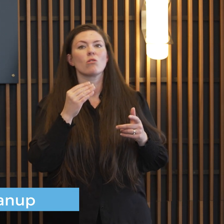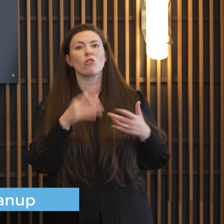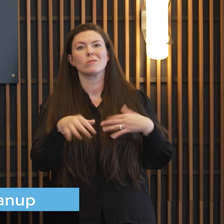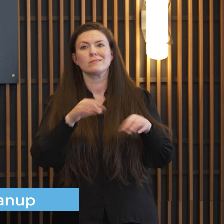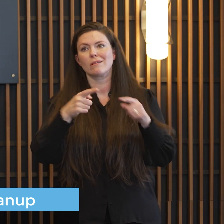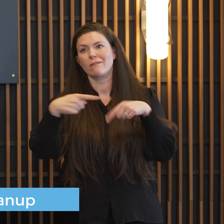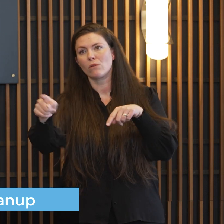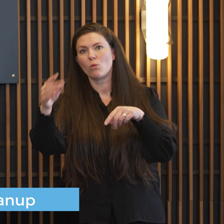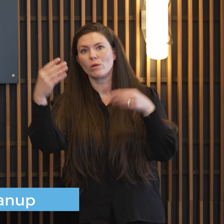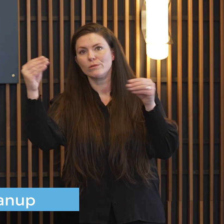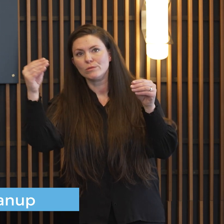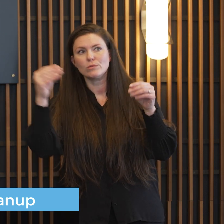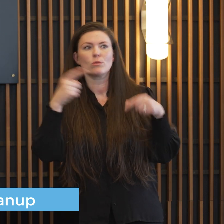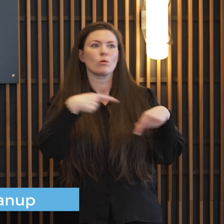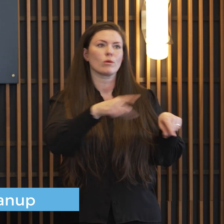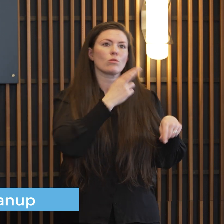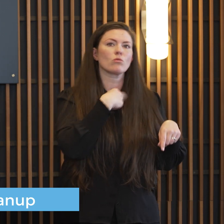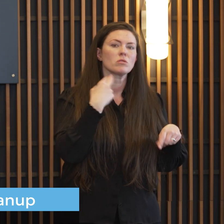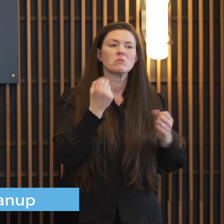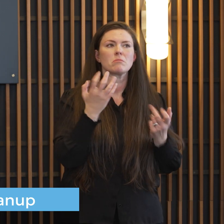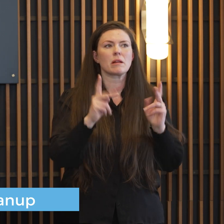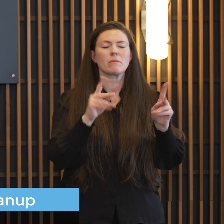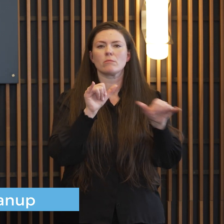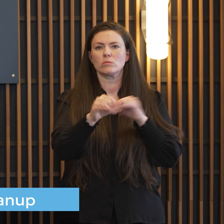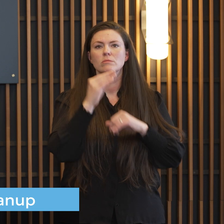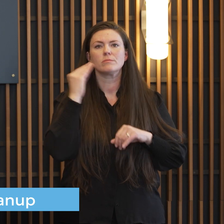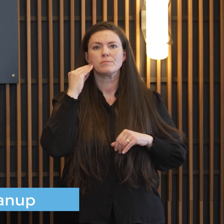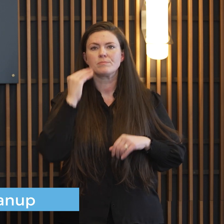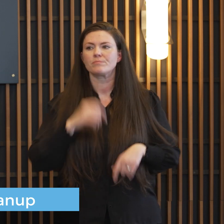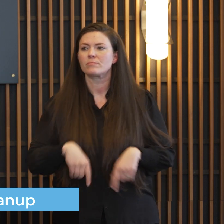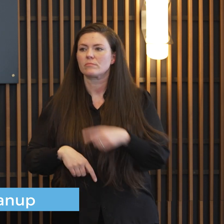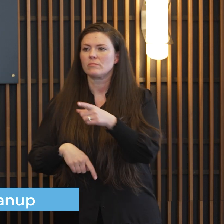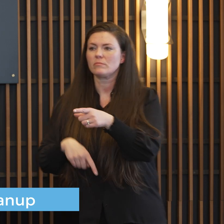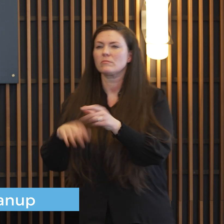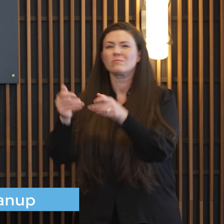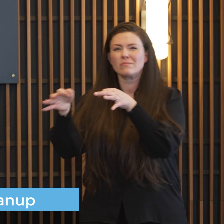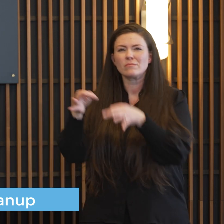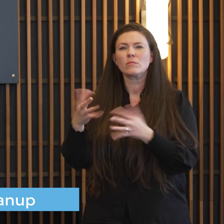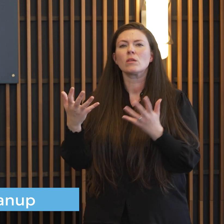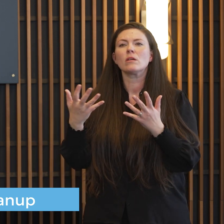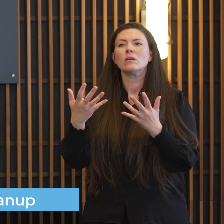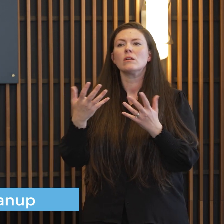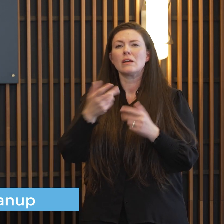run to the grocery store so yeah